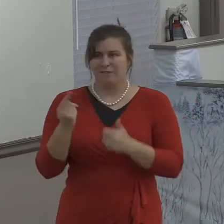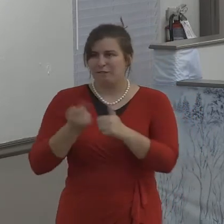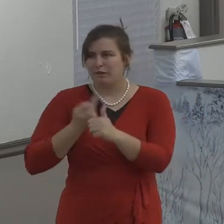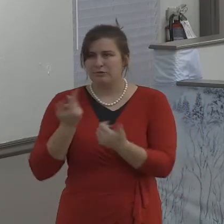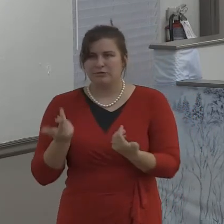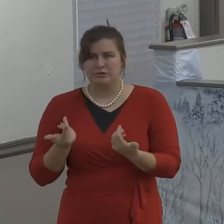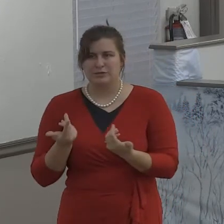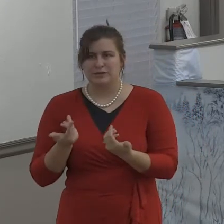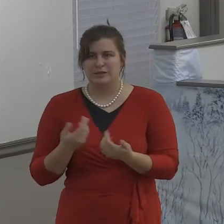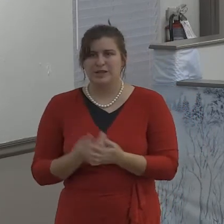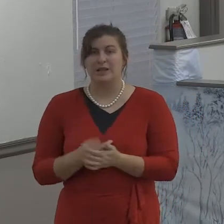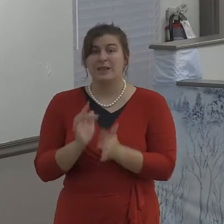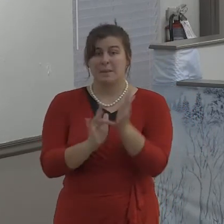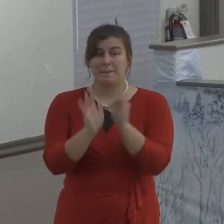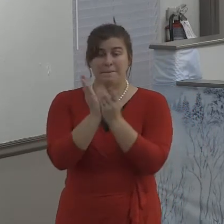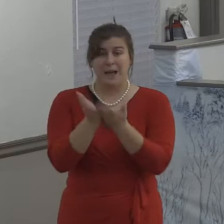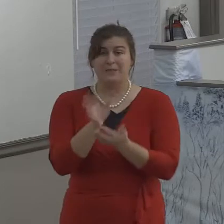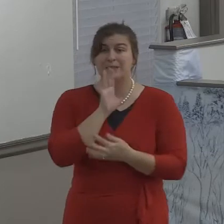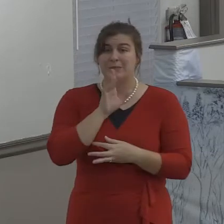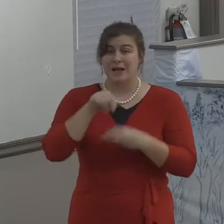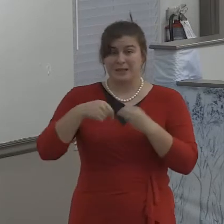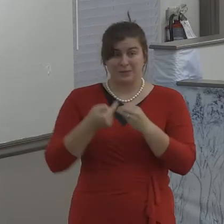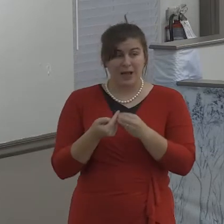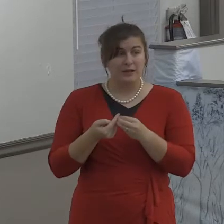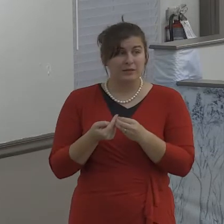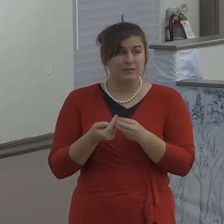how are you any different than the lost world out here?